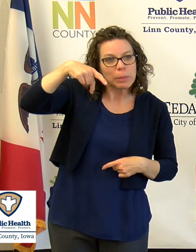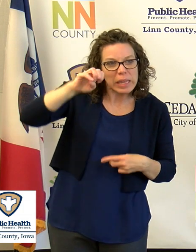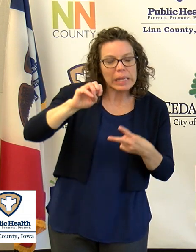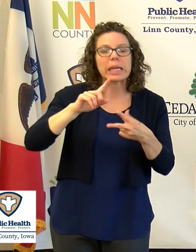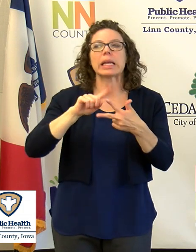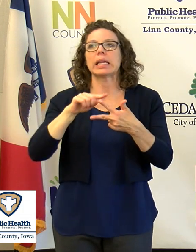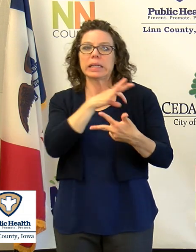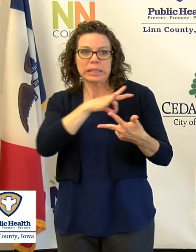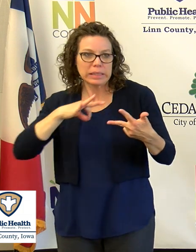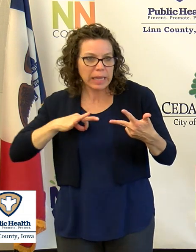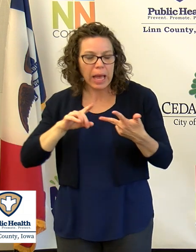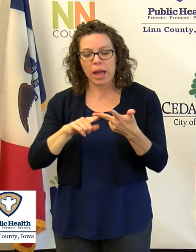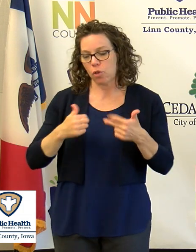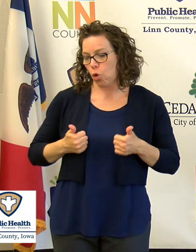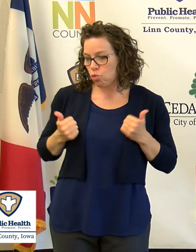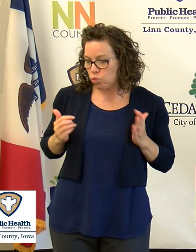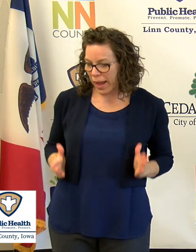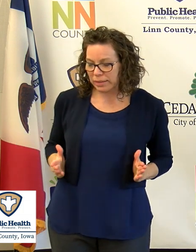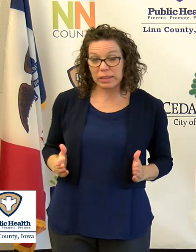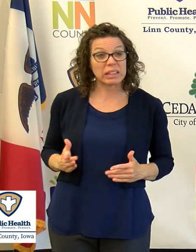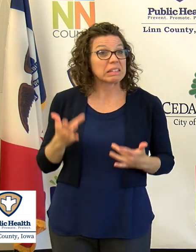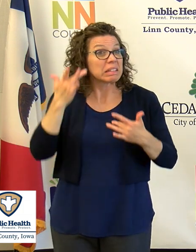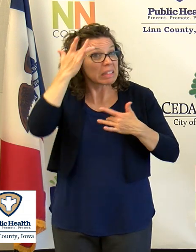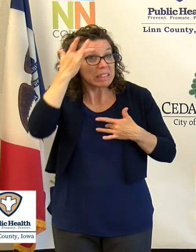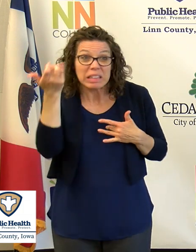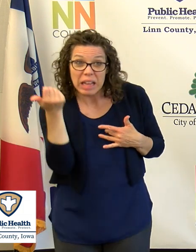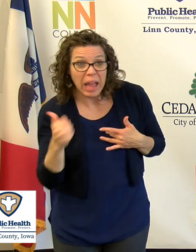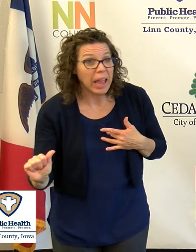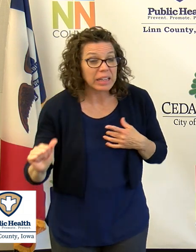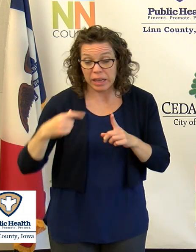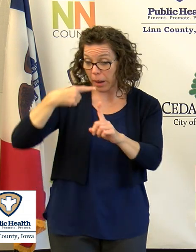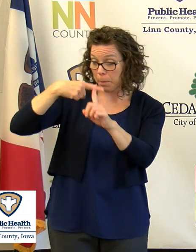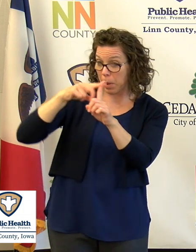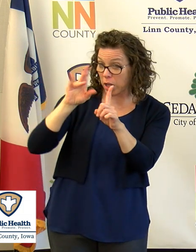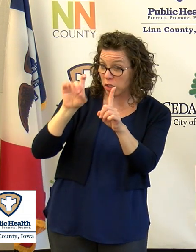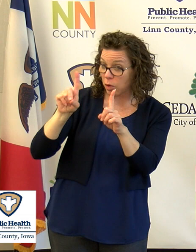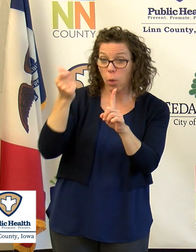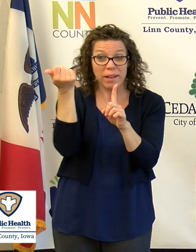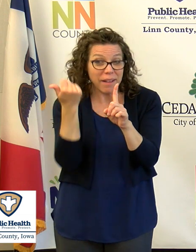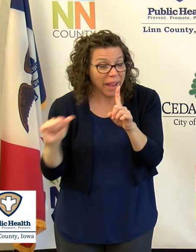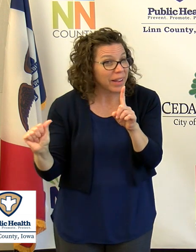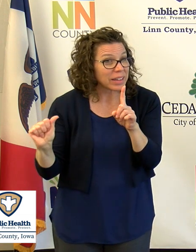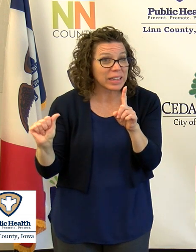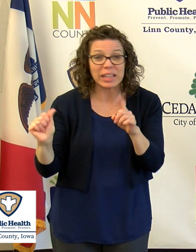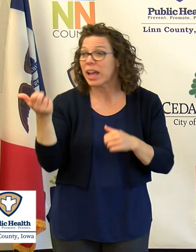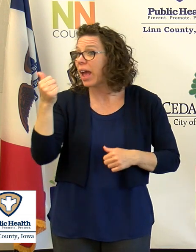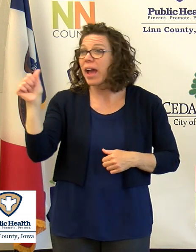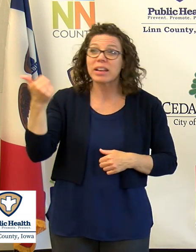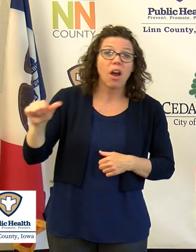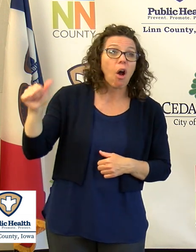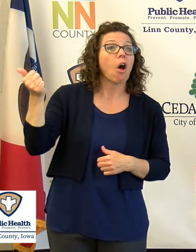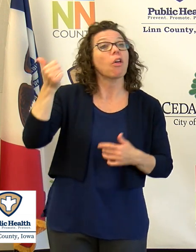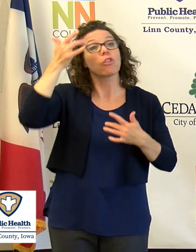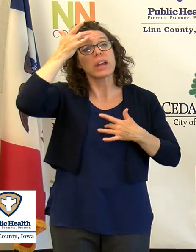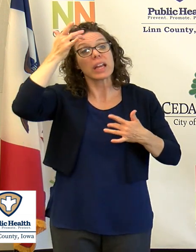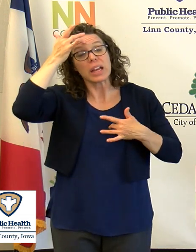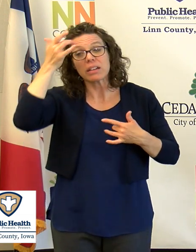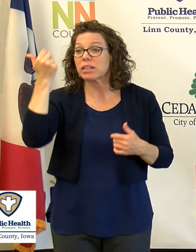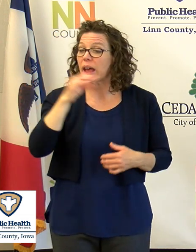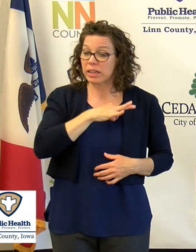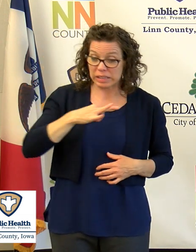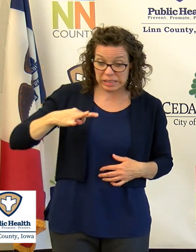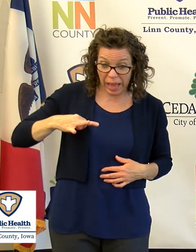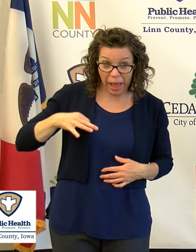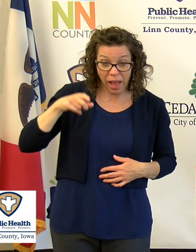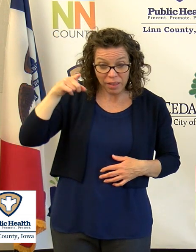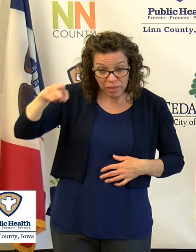residents, how many residents are ill, how many staff are ill, how many residents have been diagnosed with COVID-19, how many staff members may